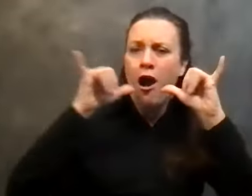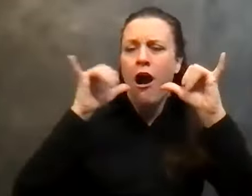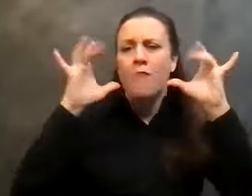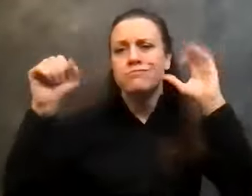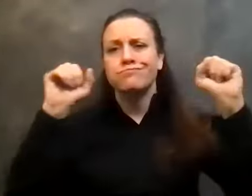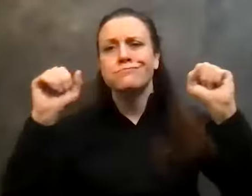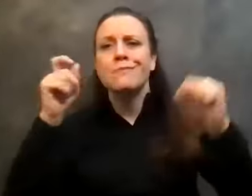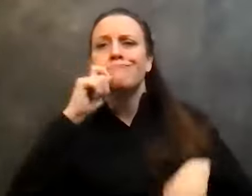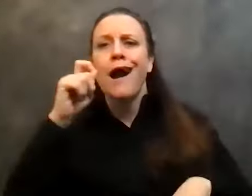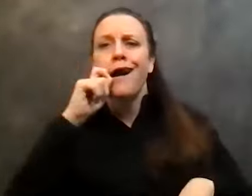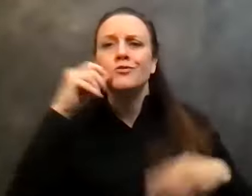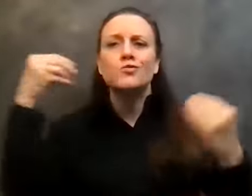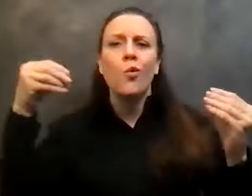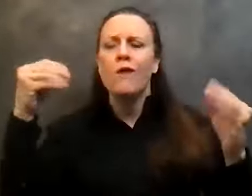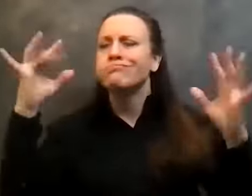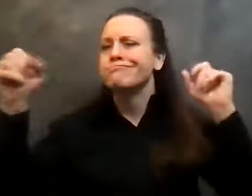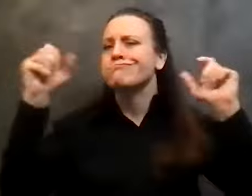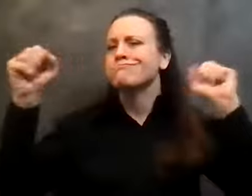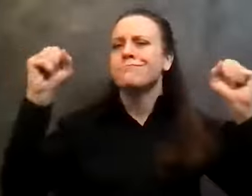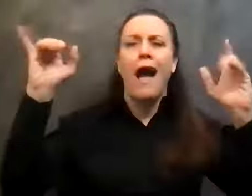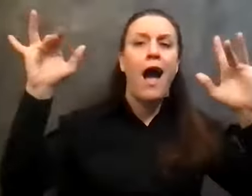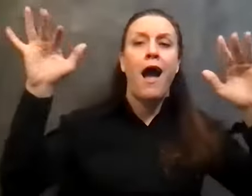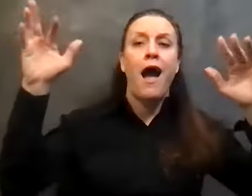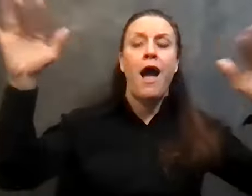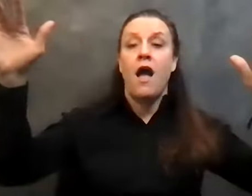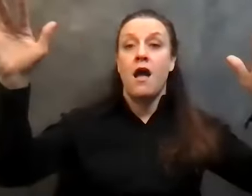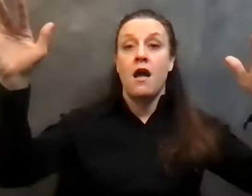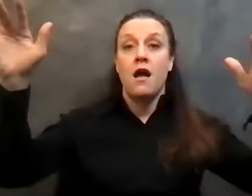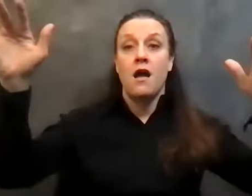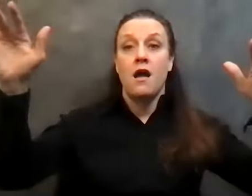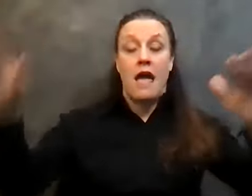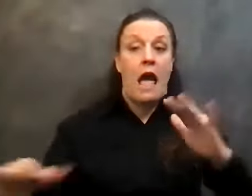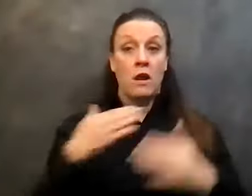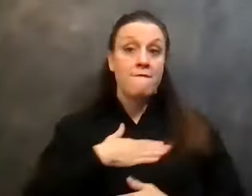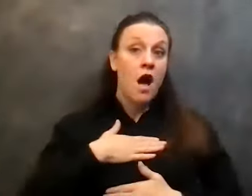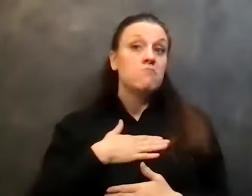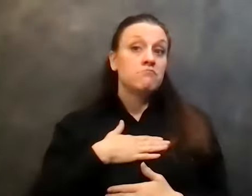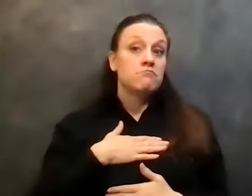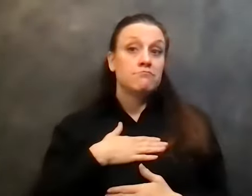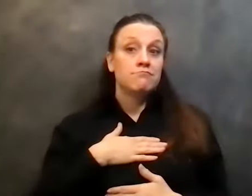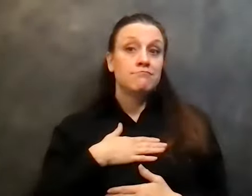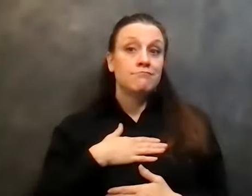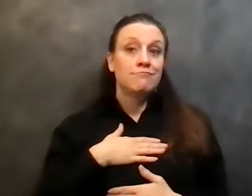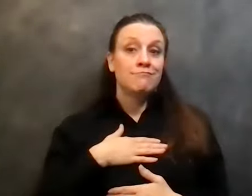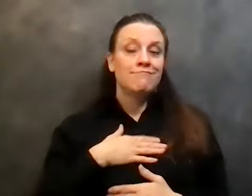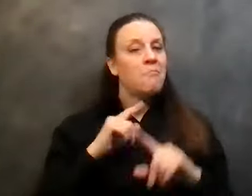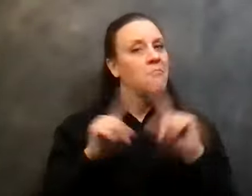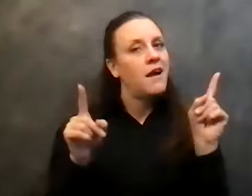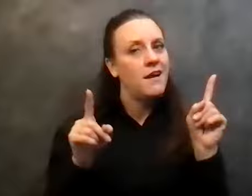or, you know, I mean, I'd get out and I have fun, I suppose. But as alcoholism